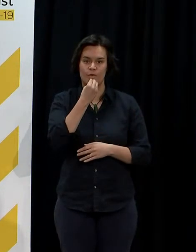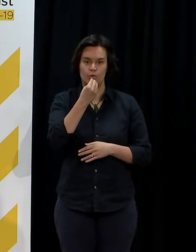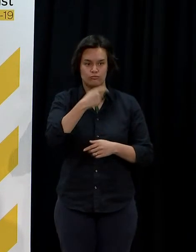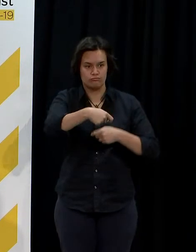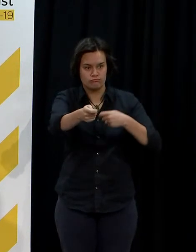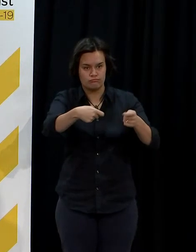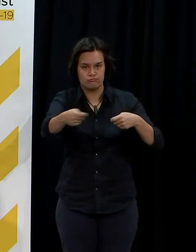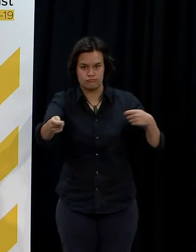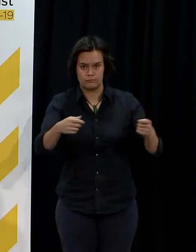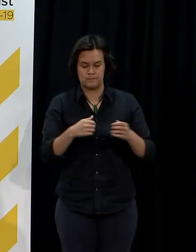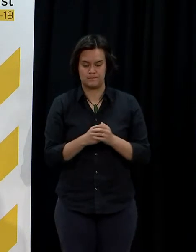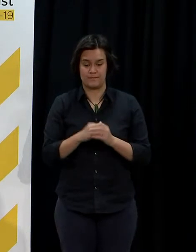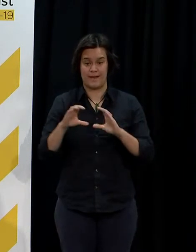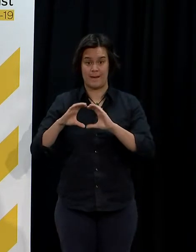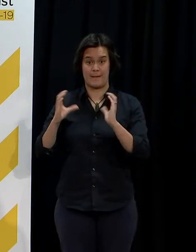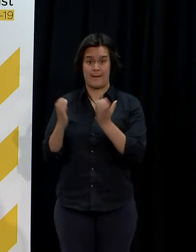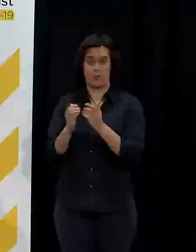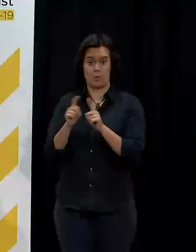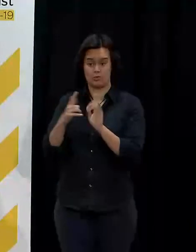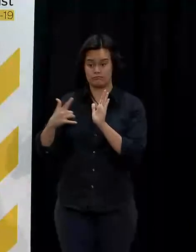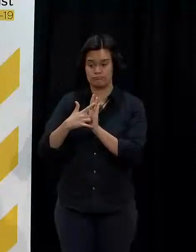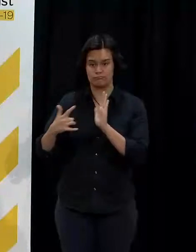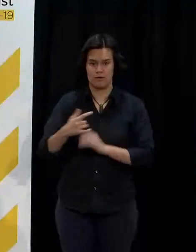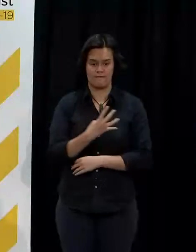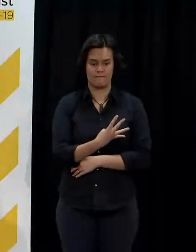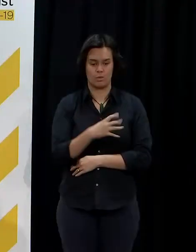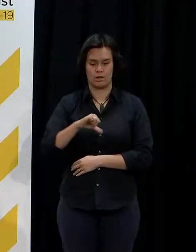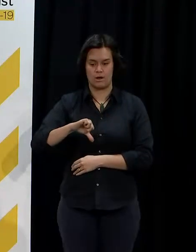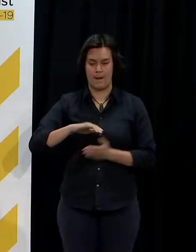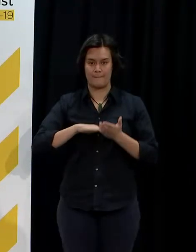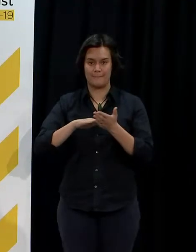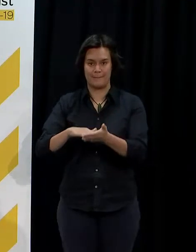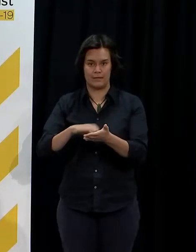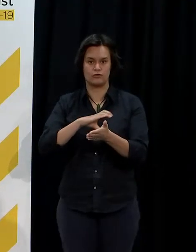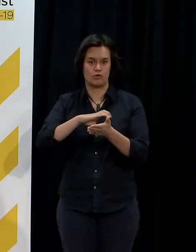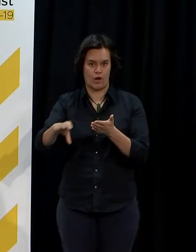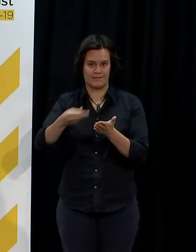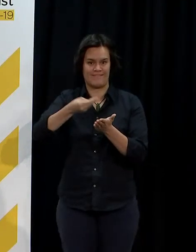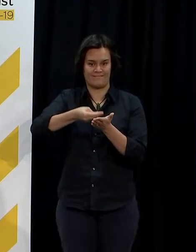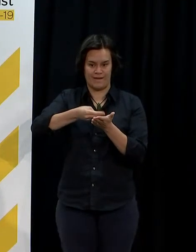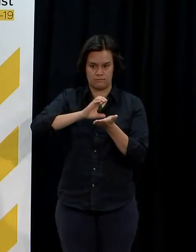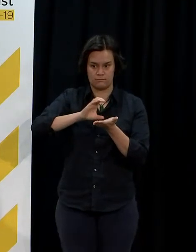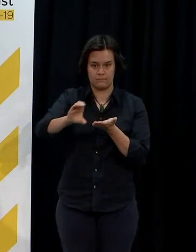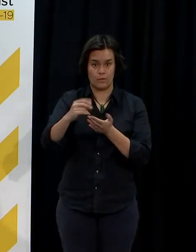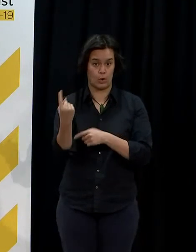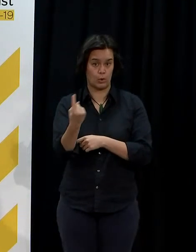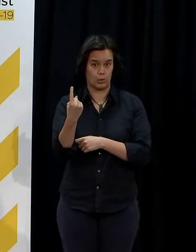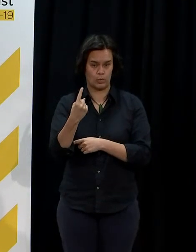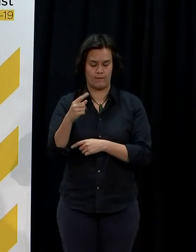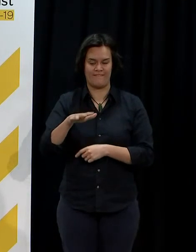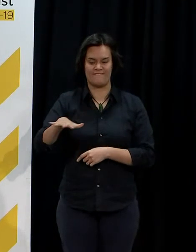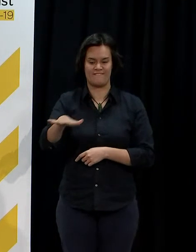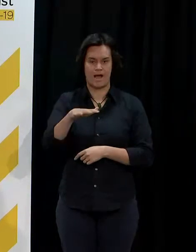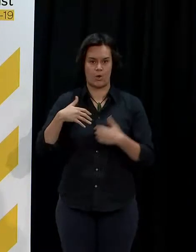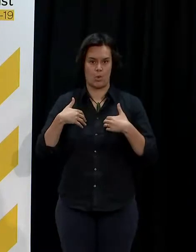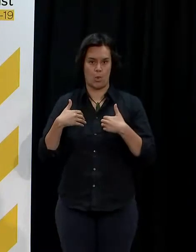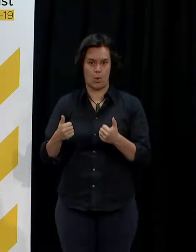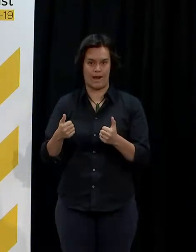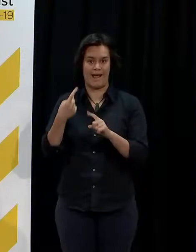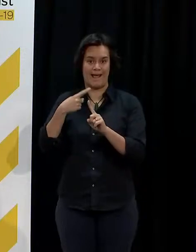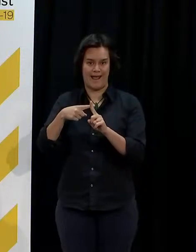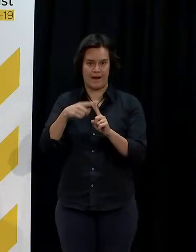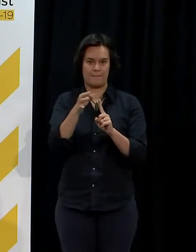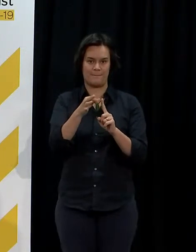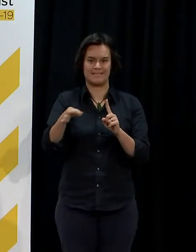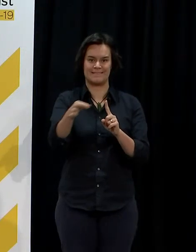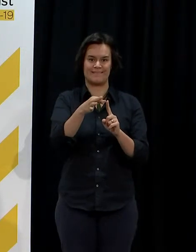announce that Cabinet has approved over $49 million in additional funding to support whānau ora and Pacific providers to assist in